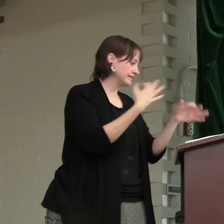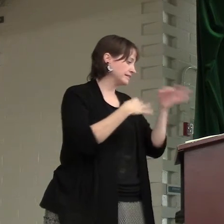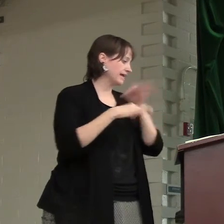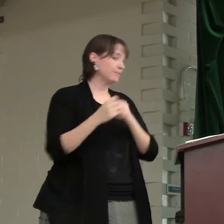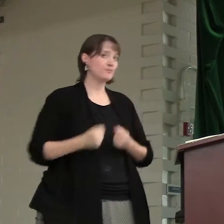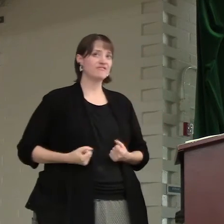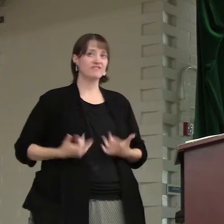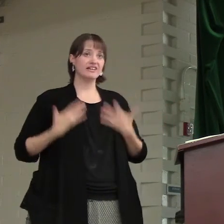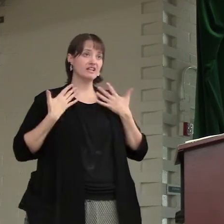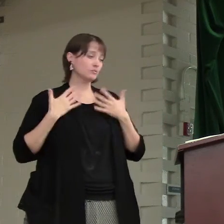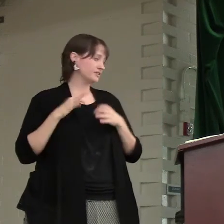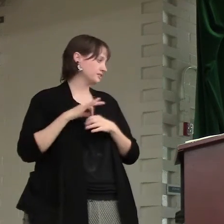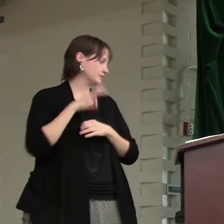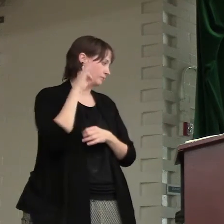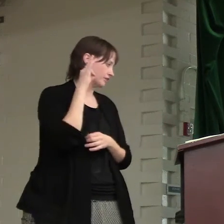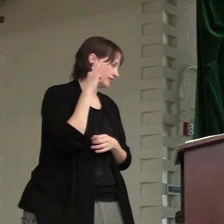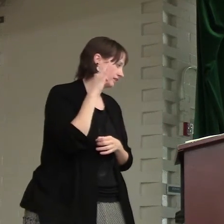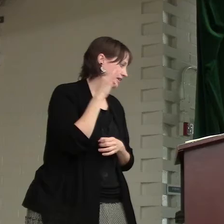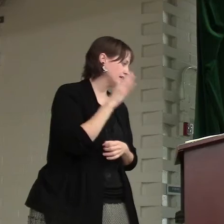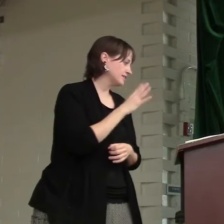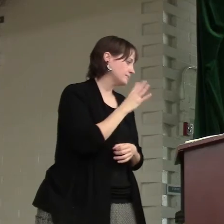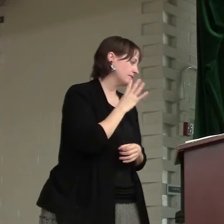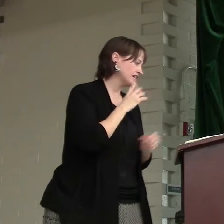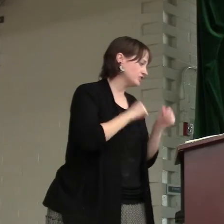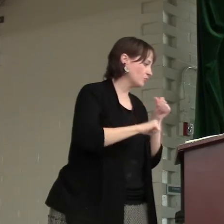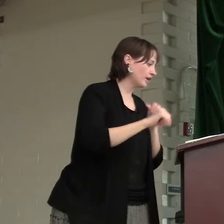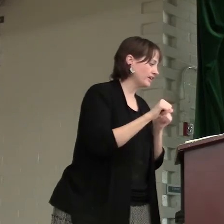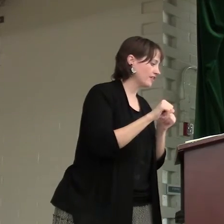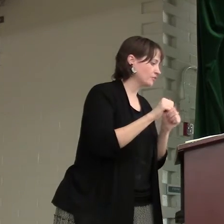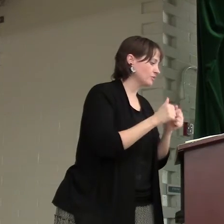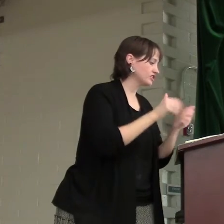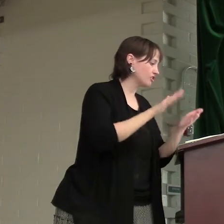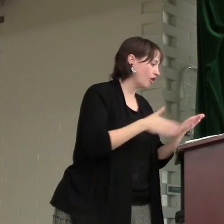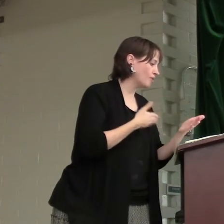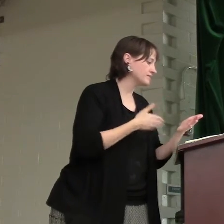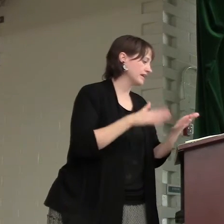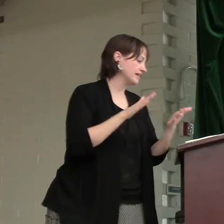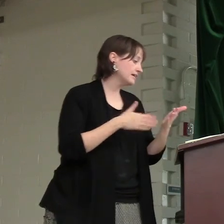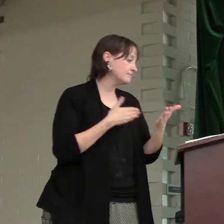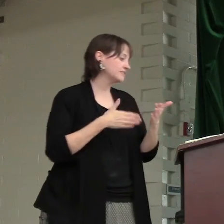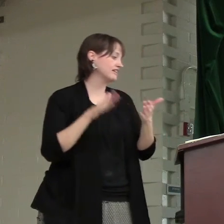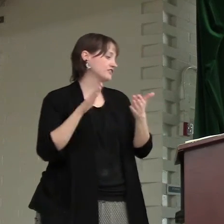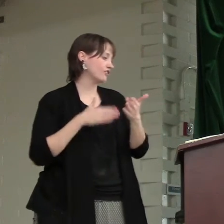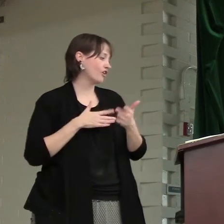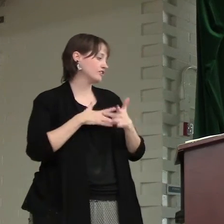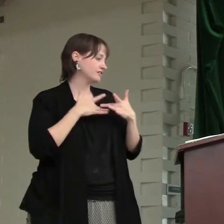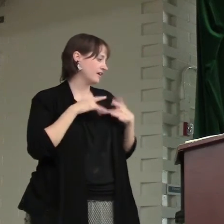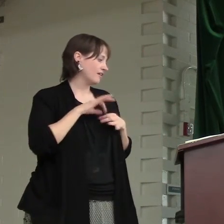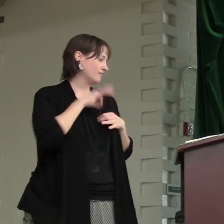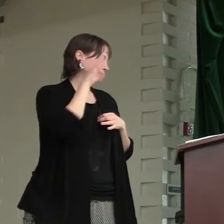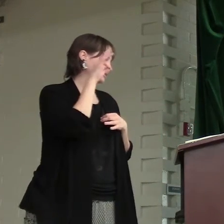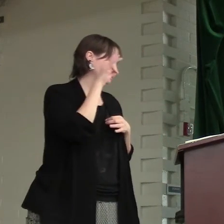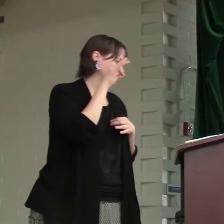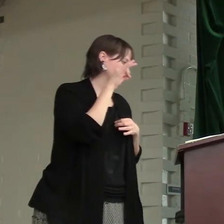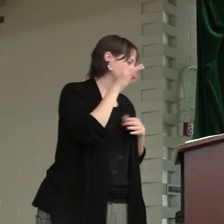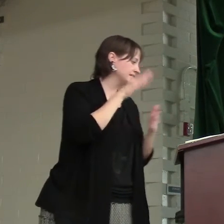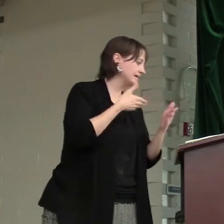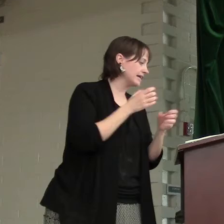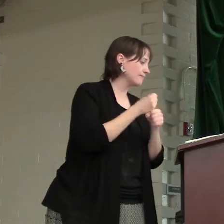Instead, be filled with the Spirit, speaking to one another with psalms and hymns and songs from the Spirit. Sing and